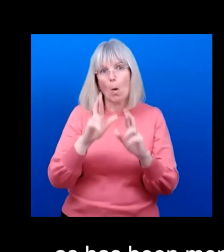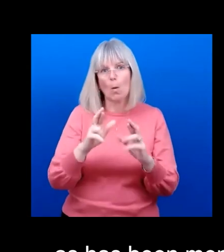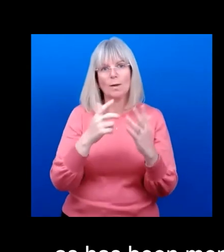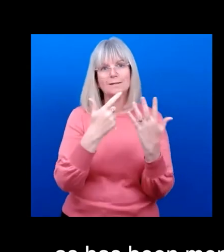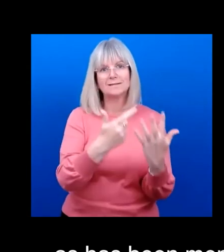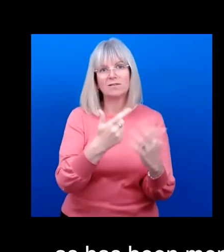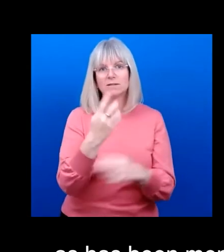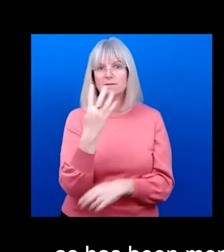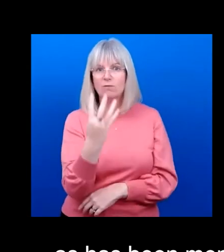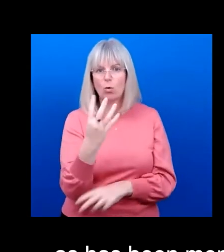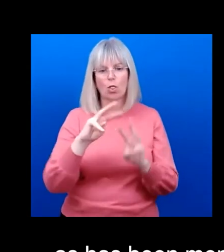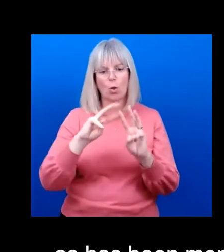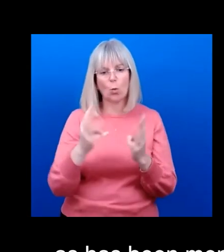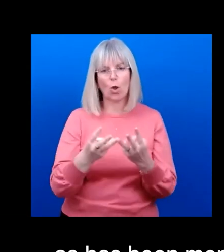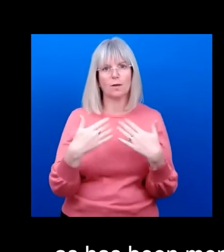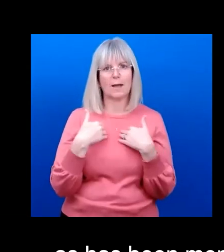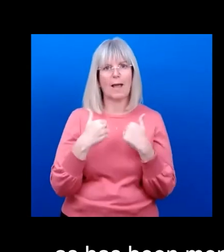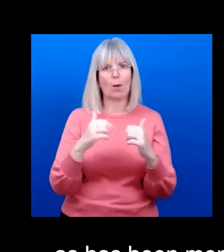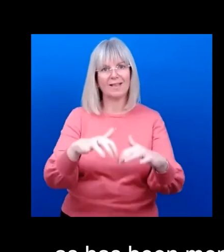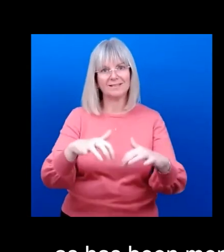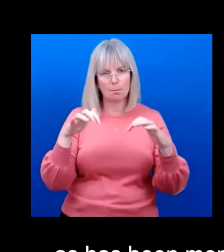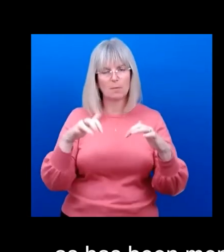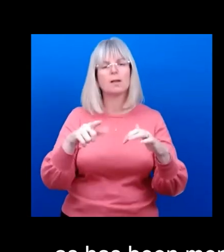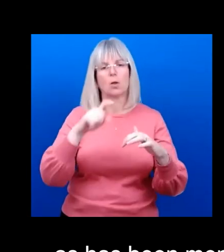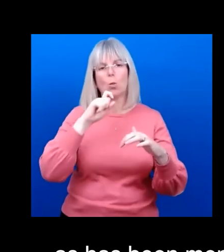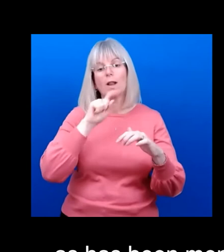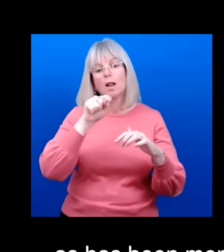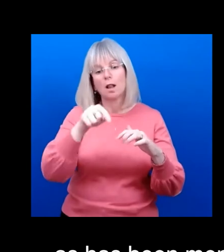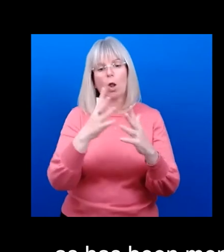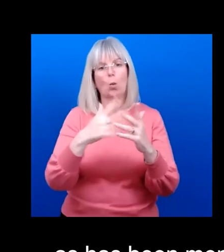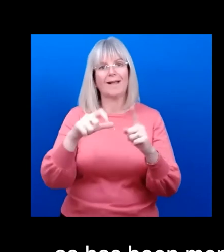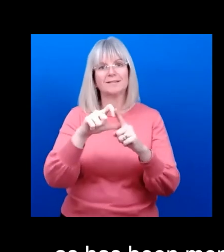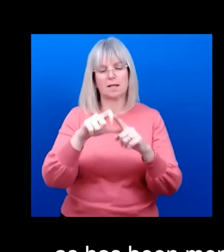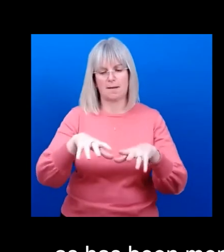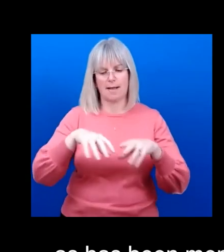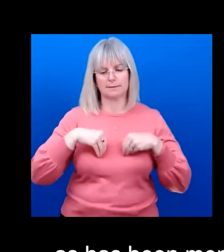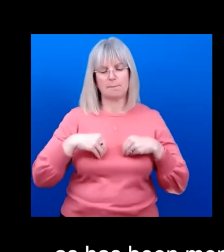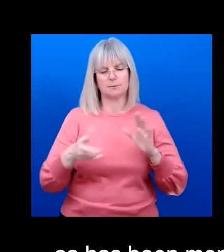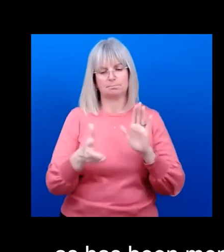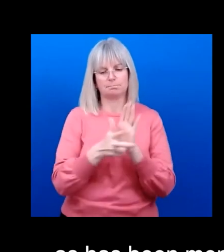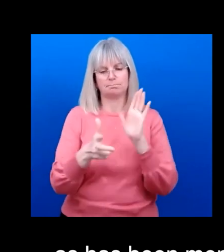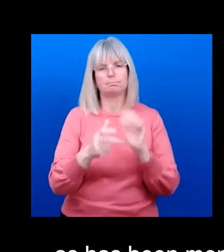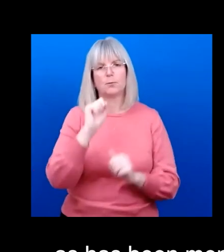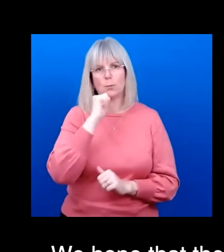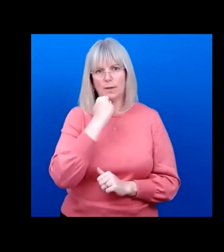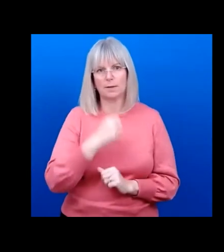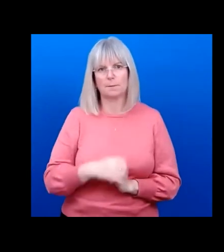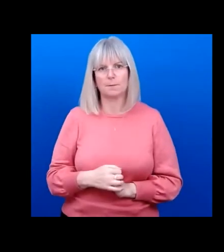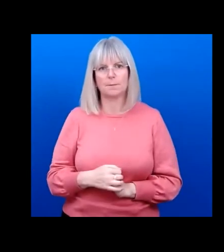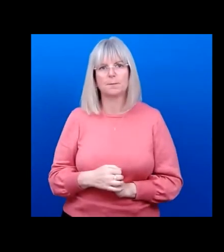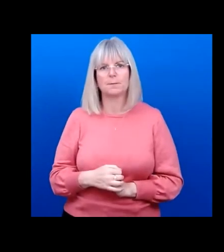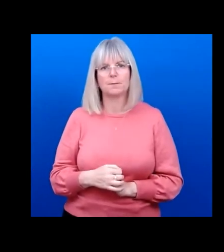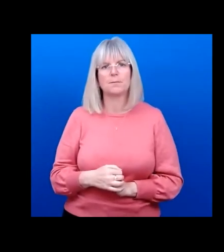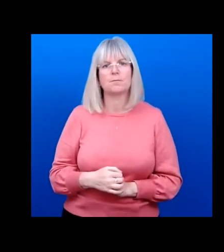adapt the resolution on Wednesday. Alakos So concerted efforts towards the target is